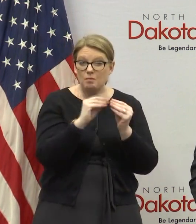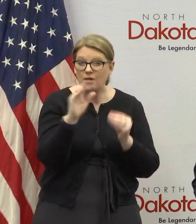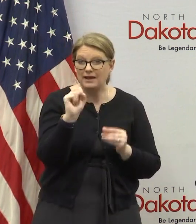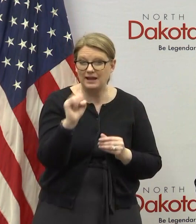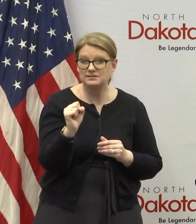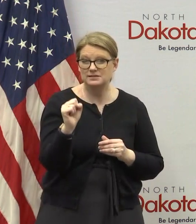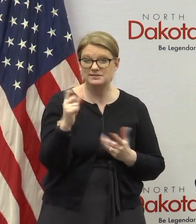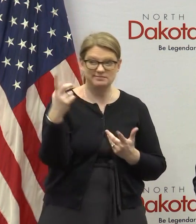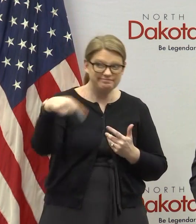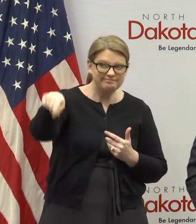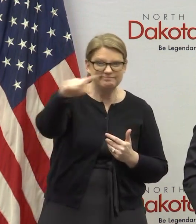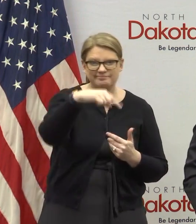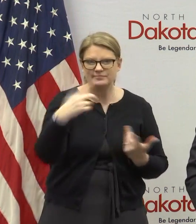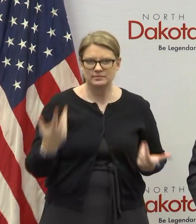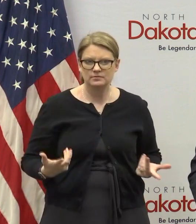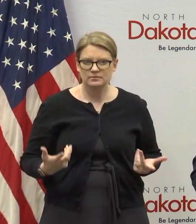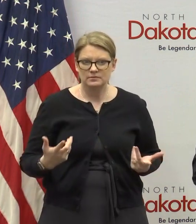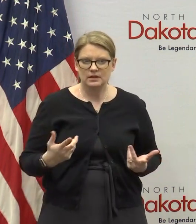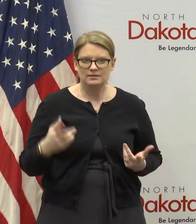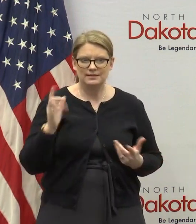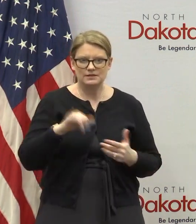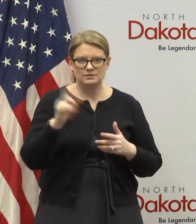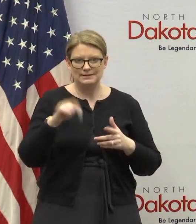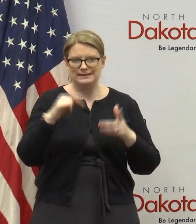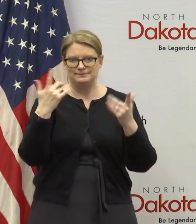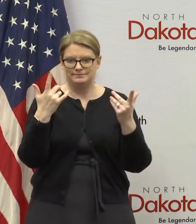of incomplete information that when we're making these decisions